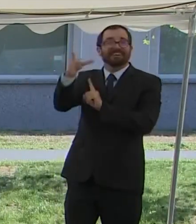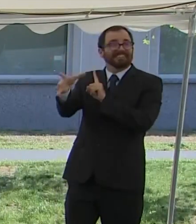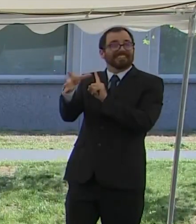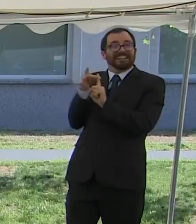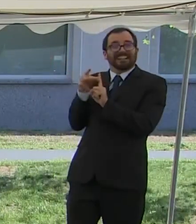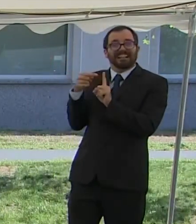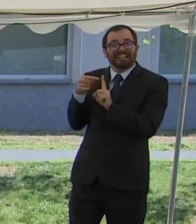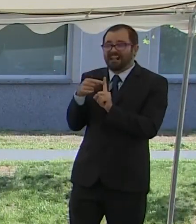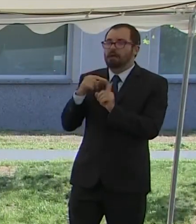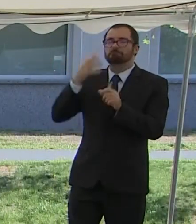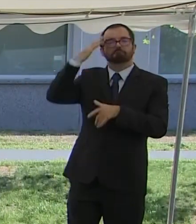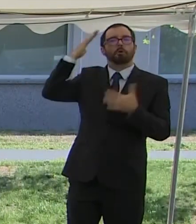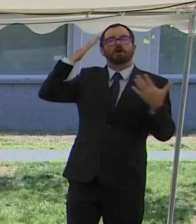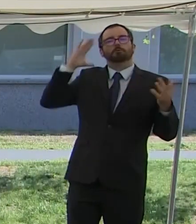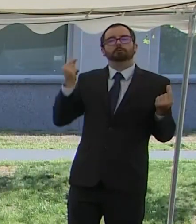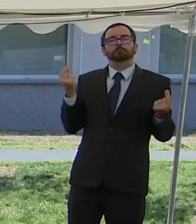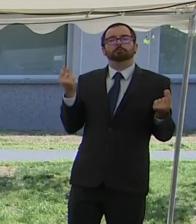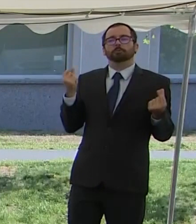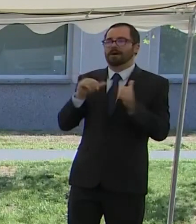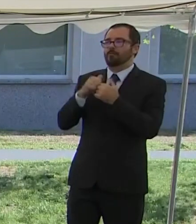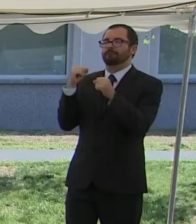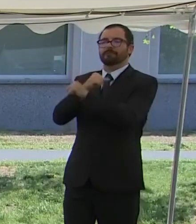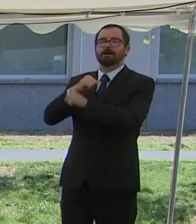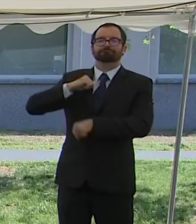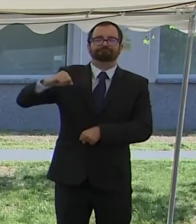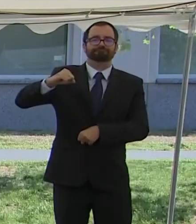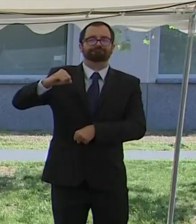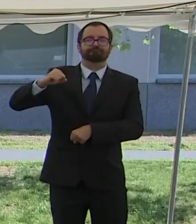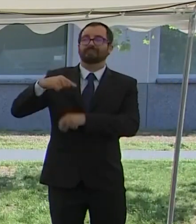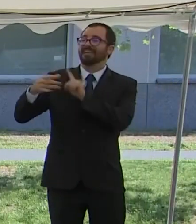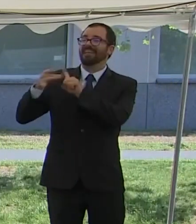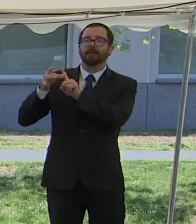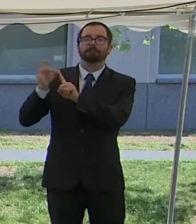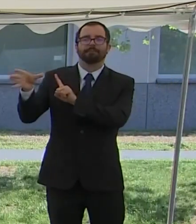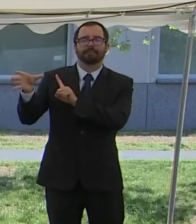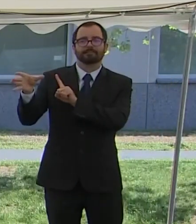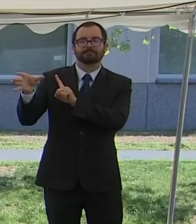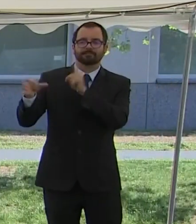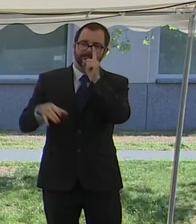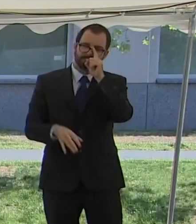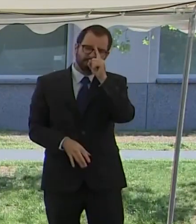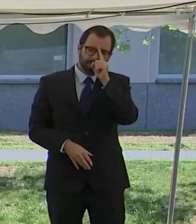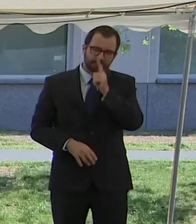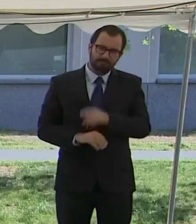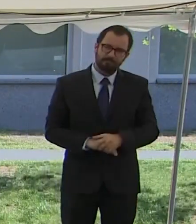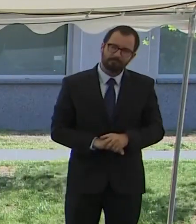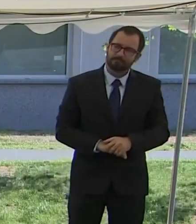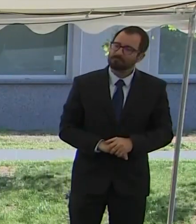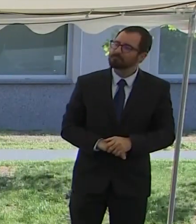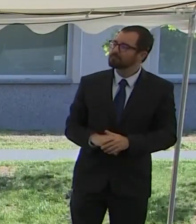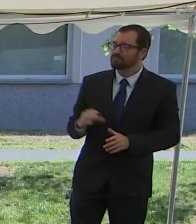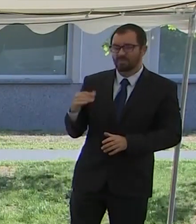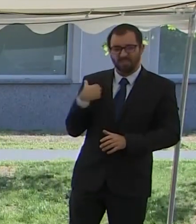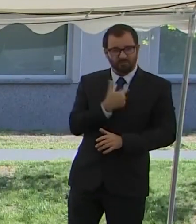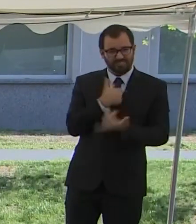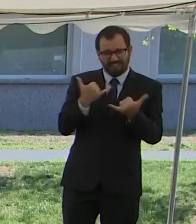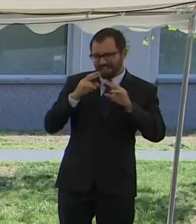using a well-controlled process involving a template, mRNA building blocks, and enzymes.